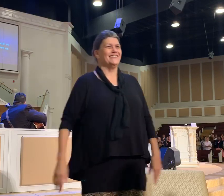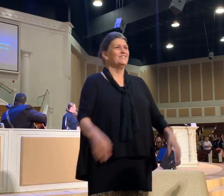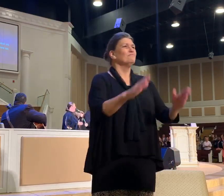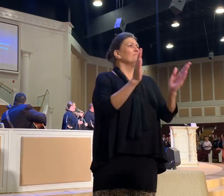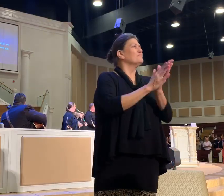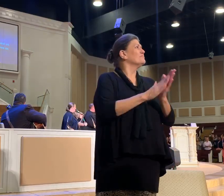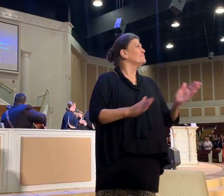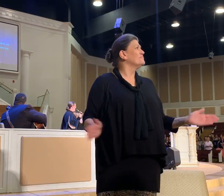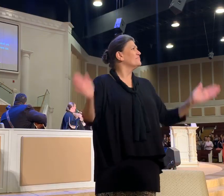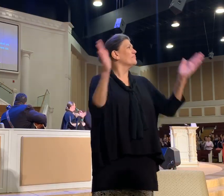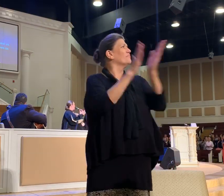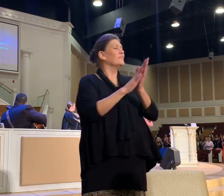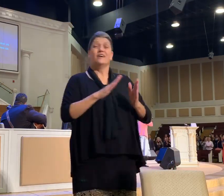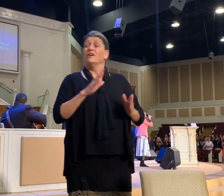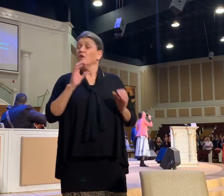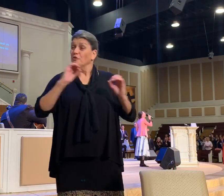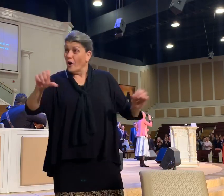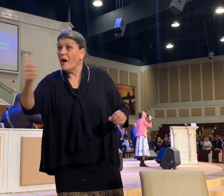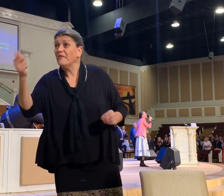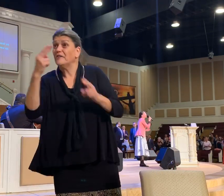I'm sorry.